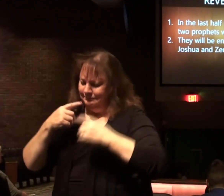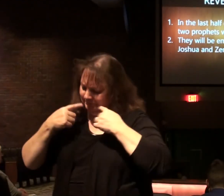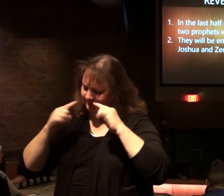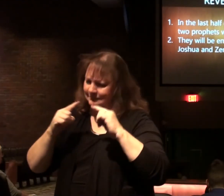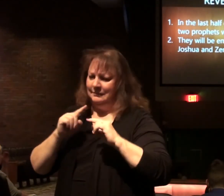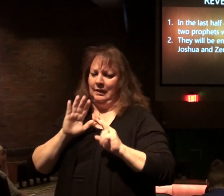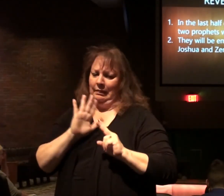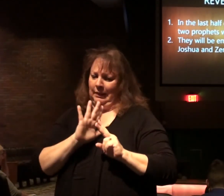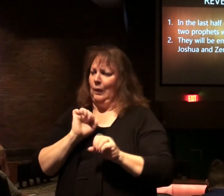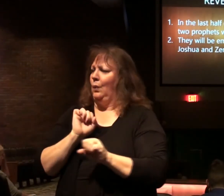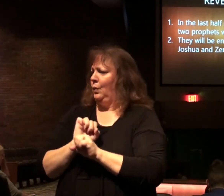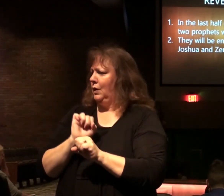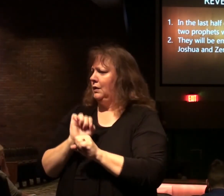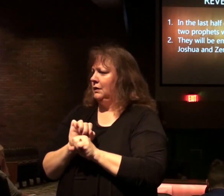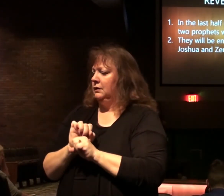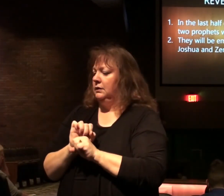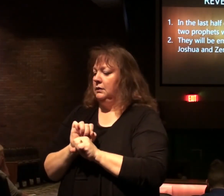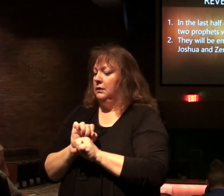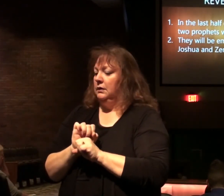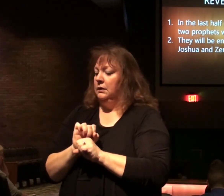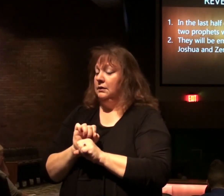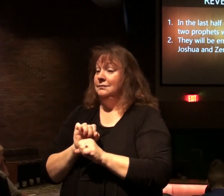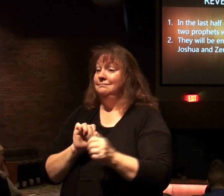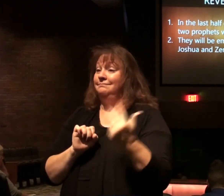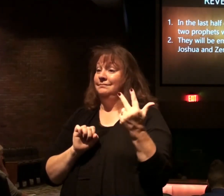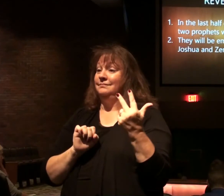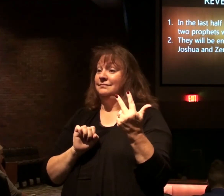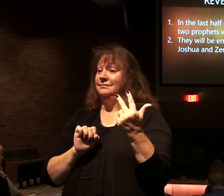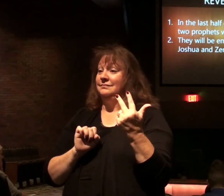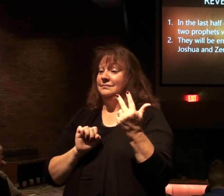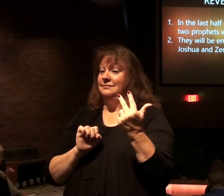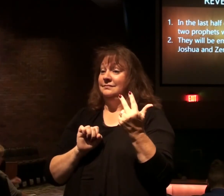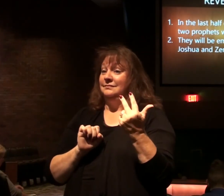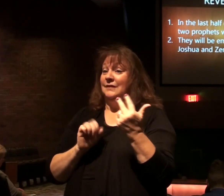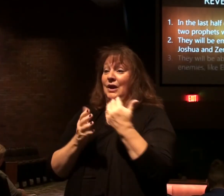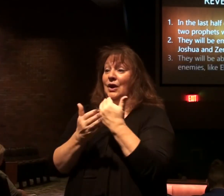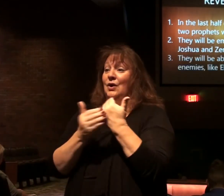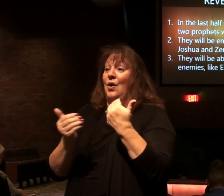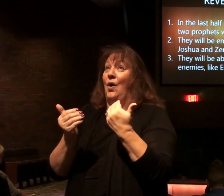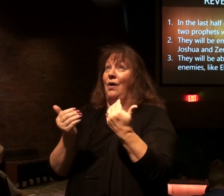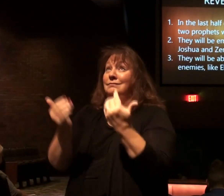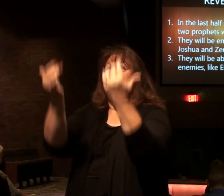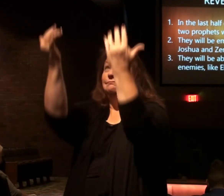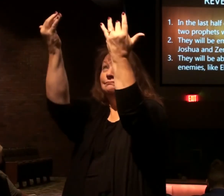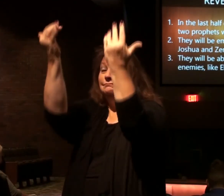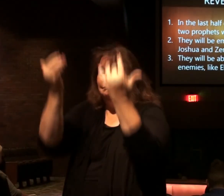their ministry. They will be able to call down fire. On their enemies. Like Elijah.